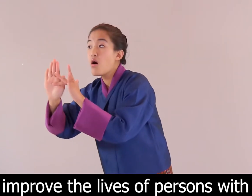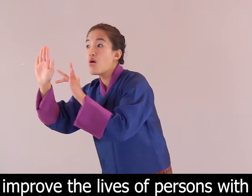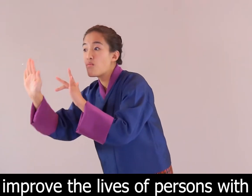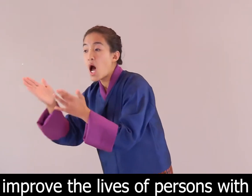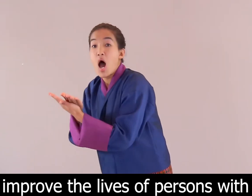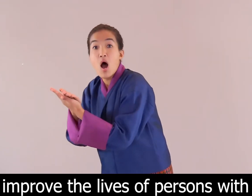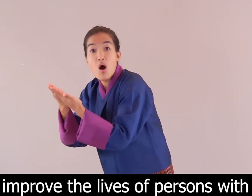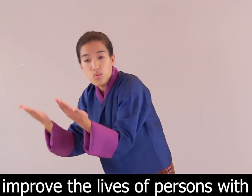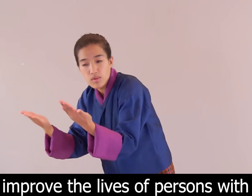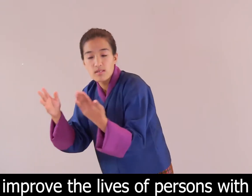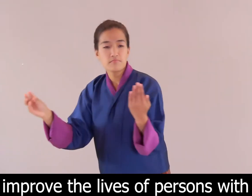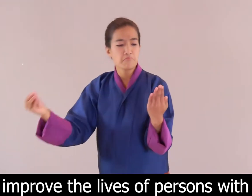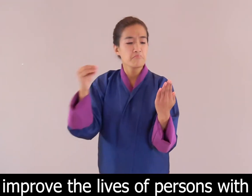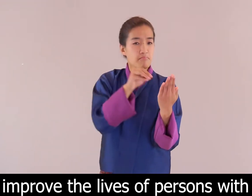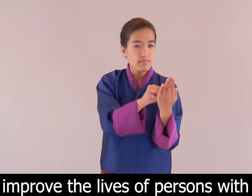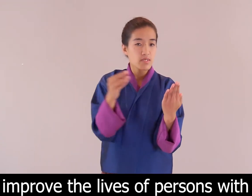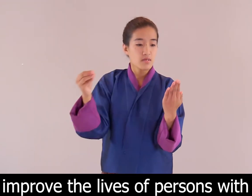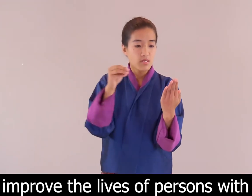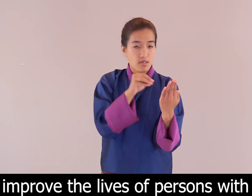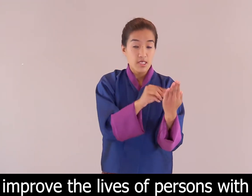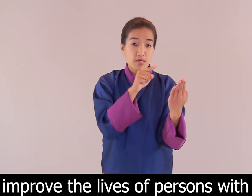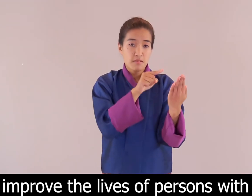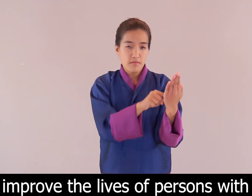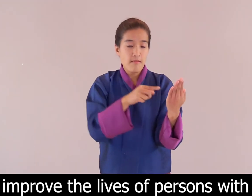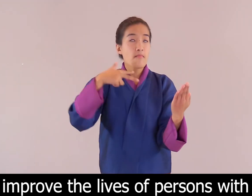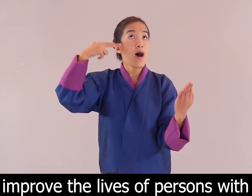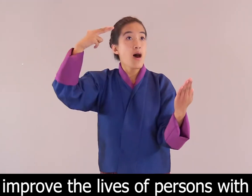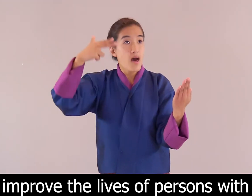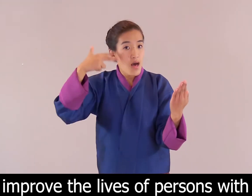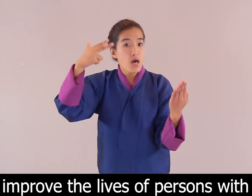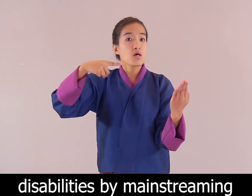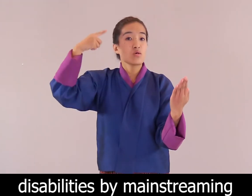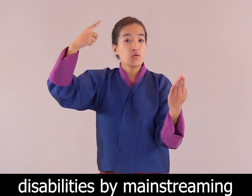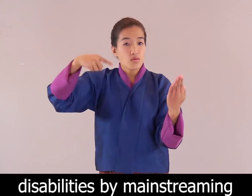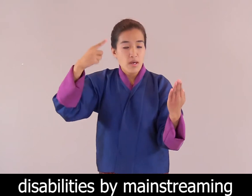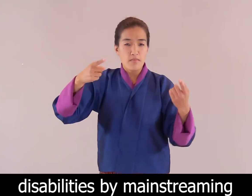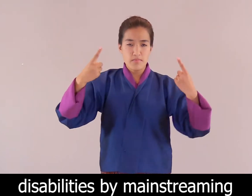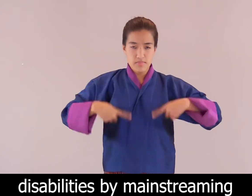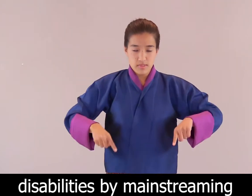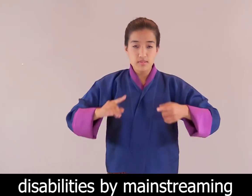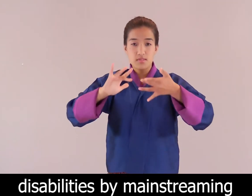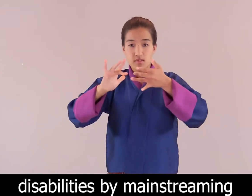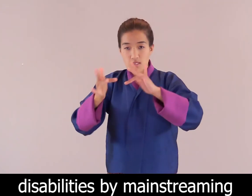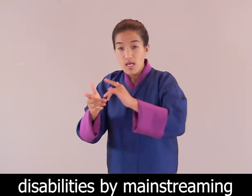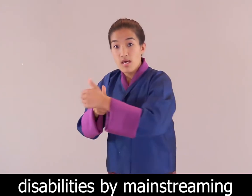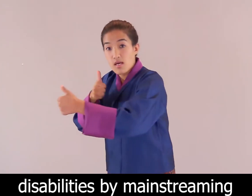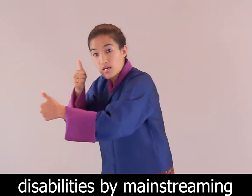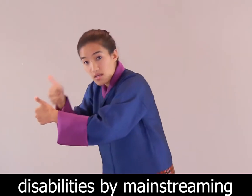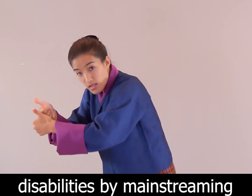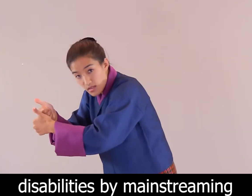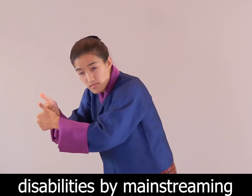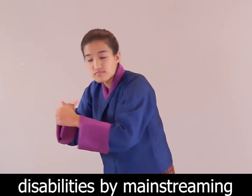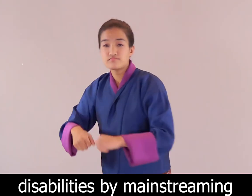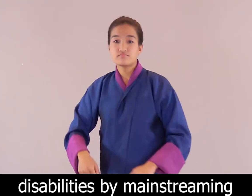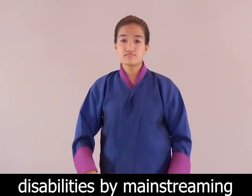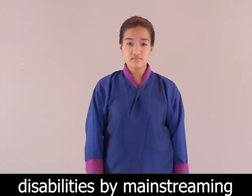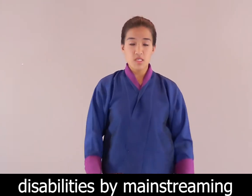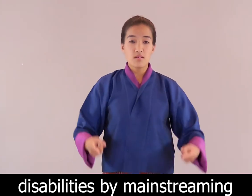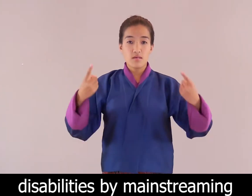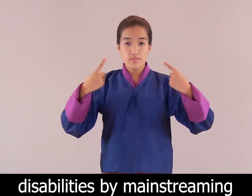with disabilities by mainstreaming disability issues into policies and plans,